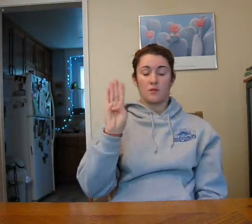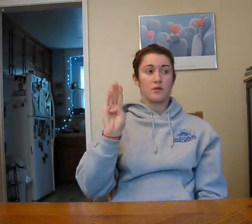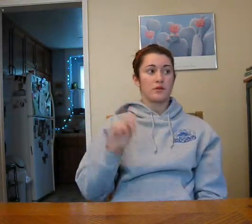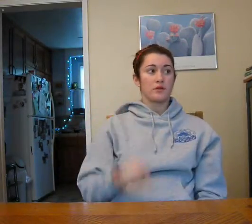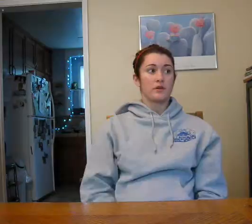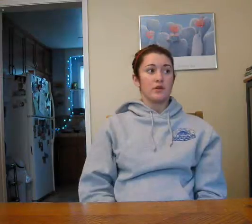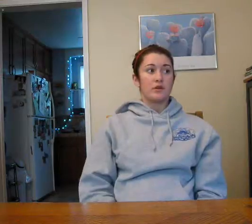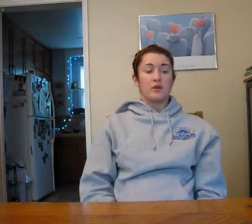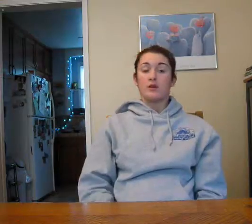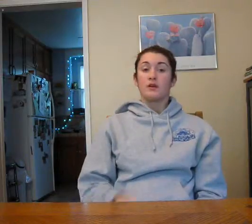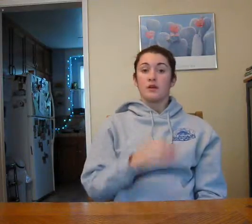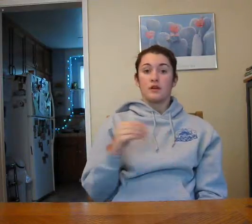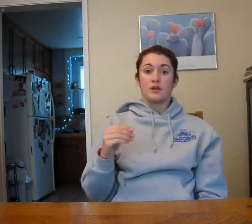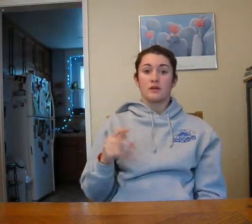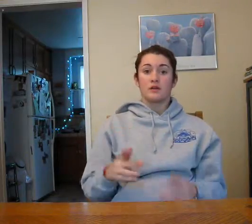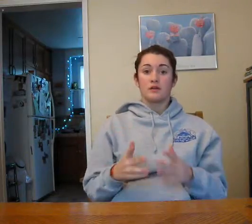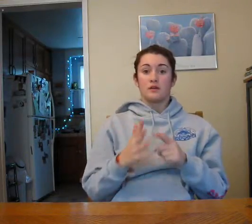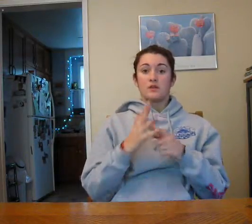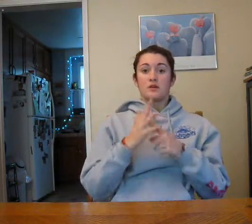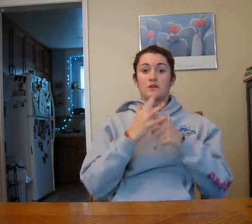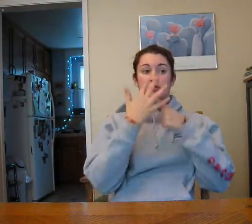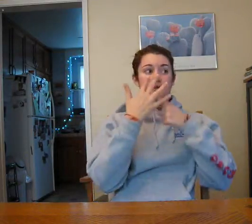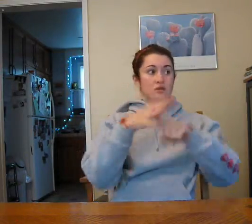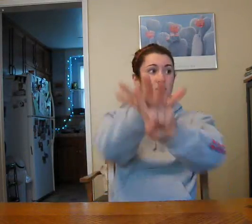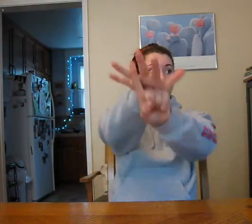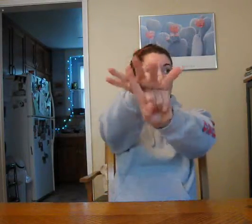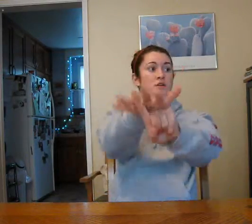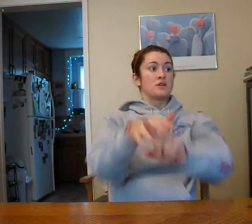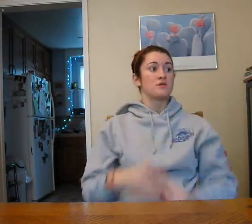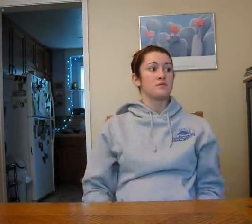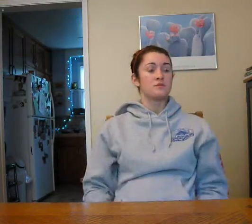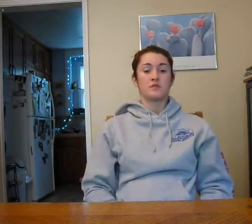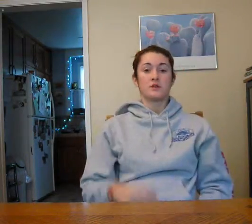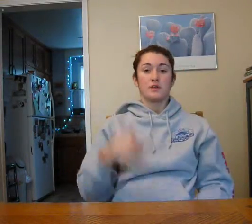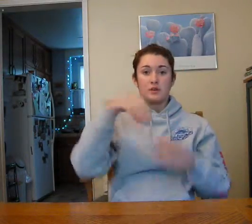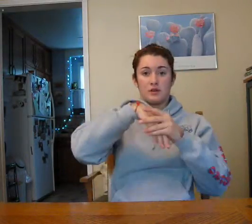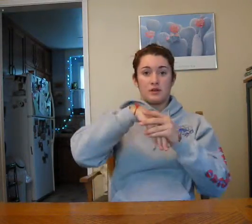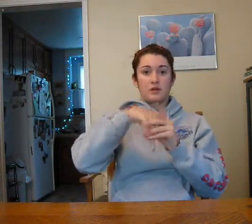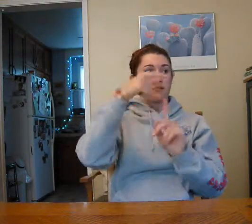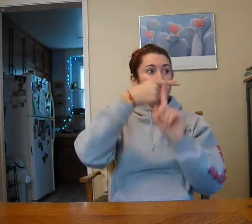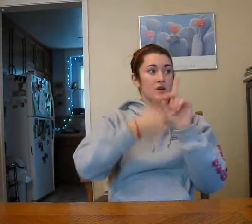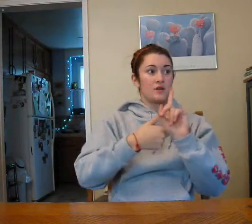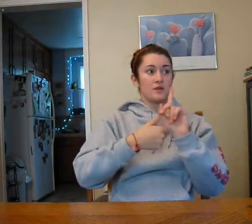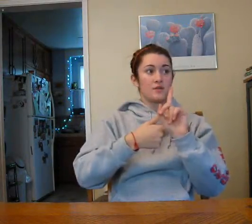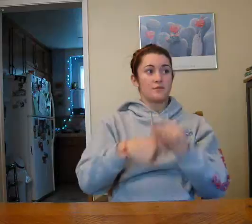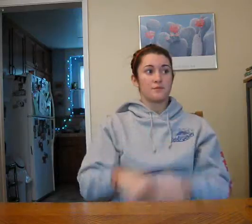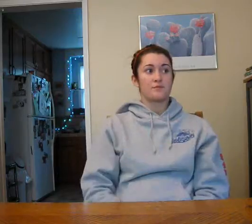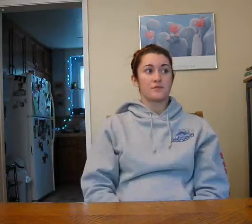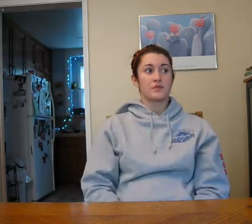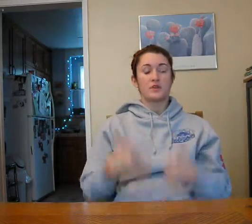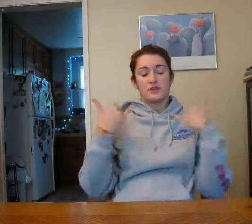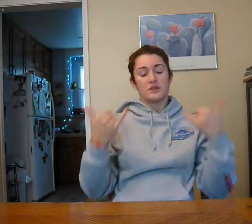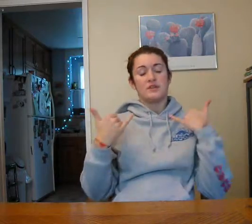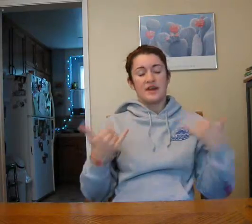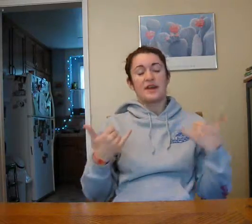and start in month. Today,